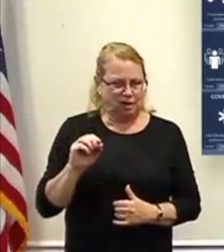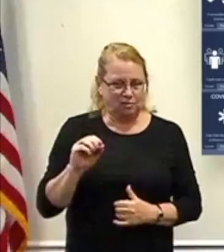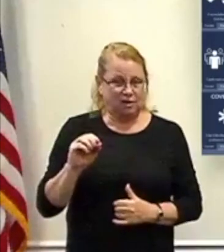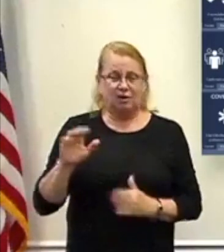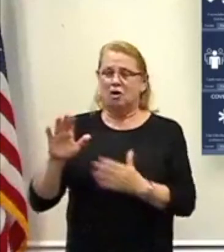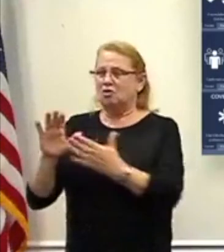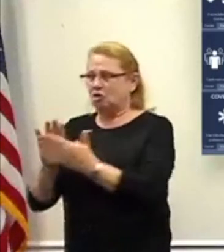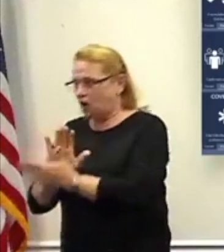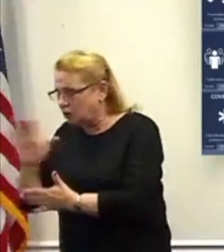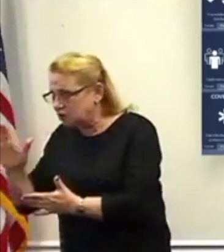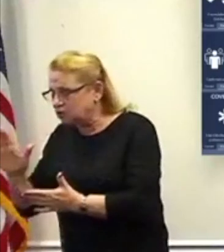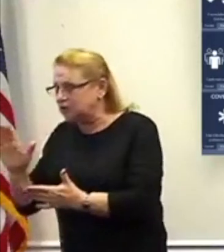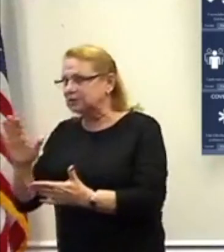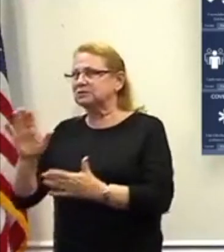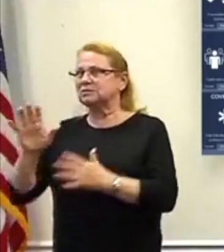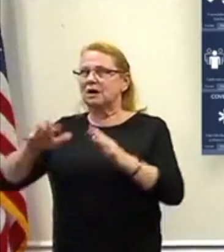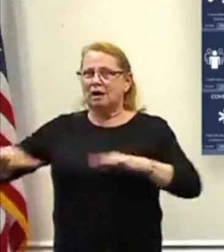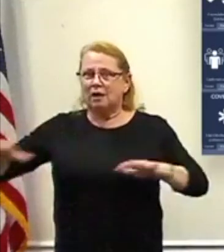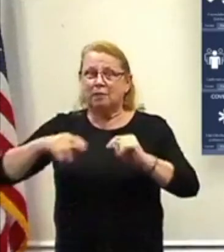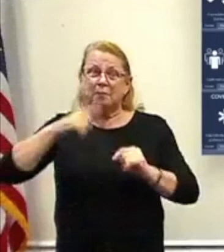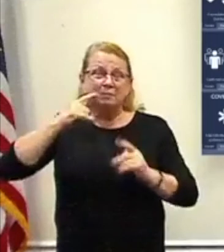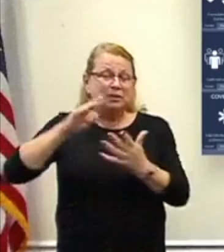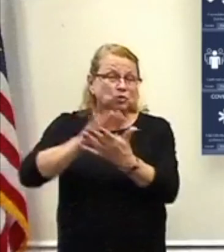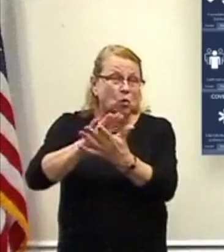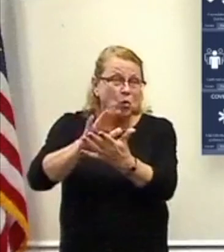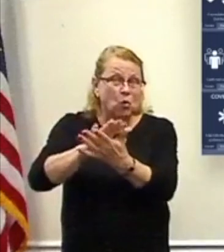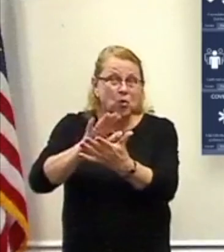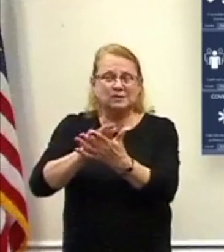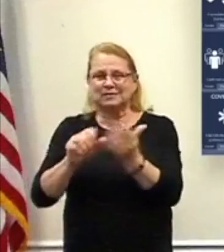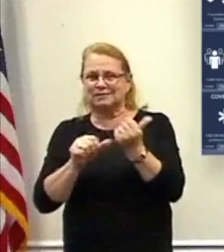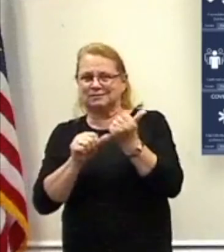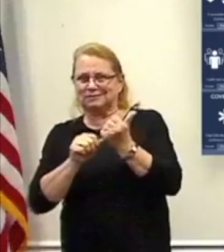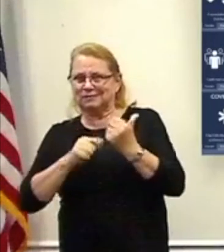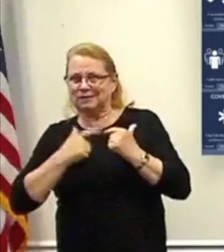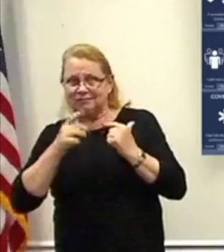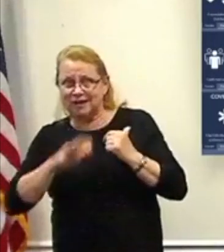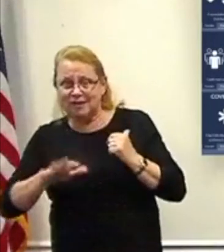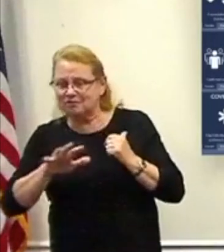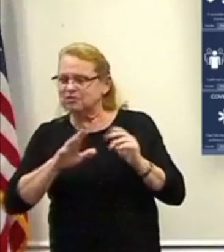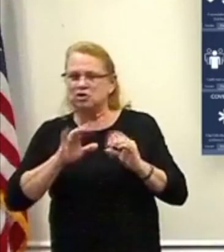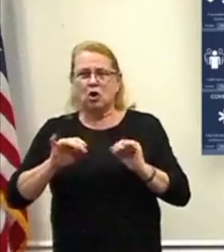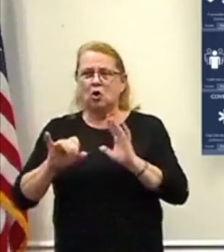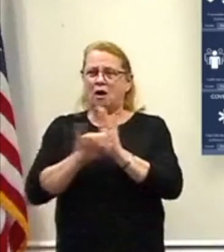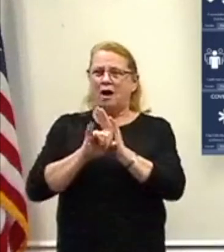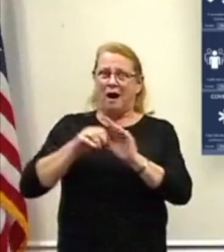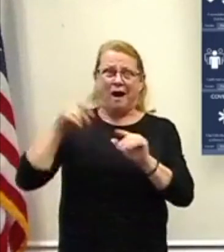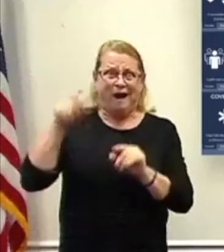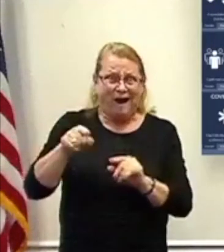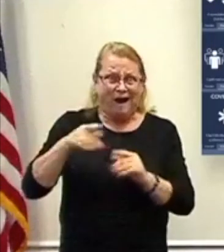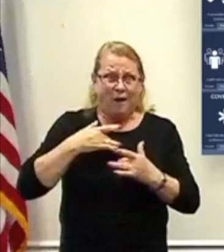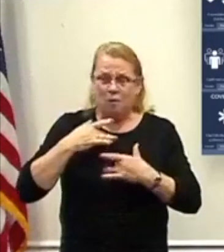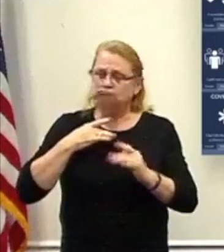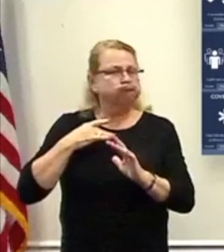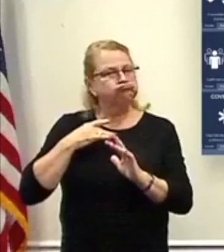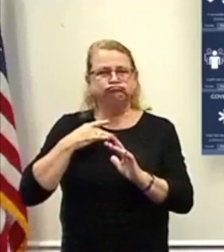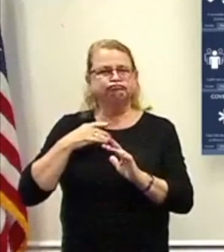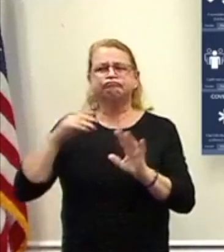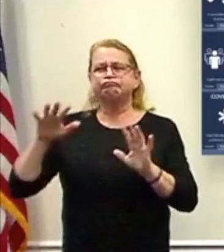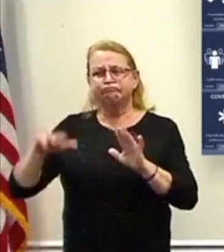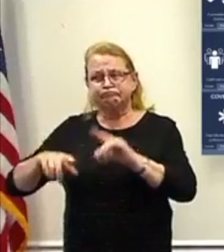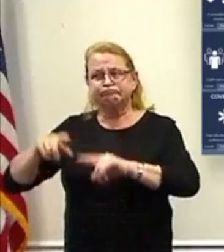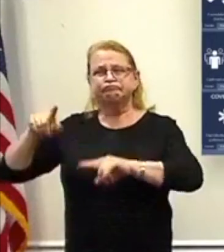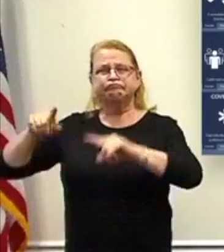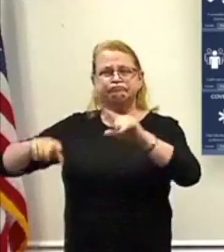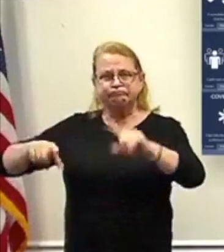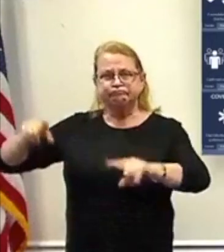and in public schools and in our assisted living facilities, no identified area of concern. This is what we expected, which was